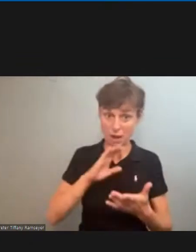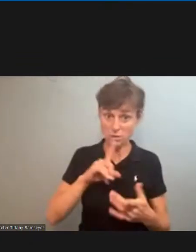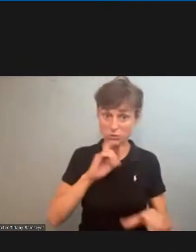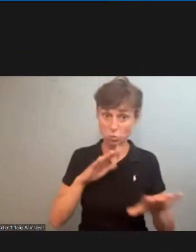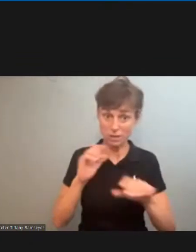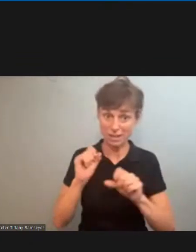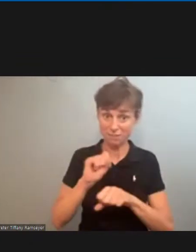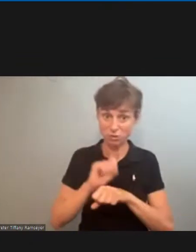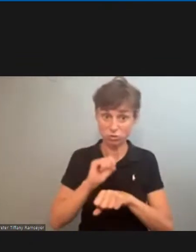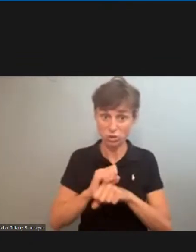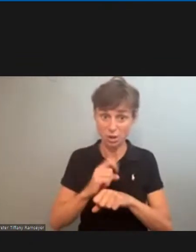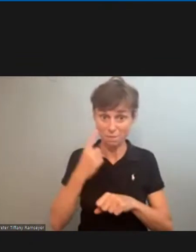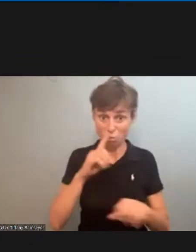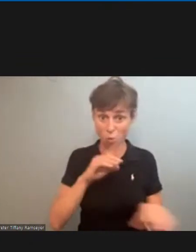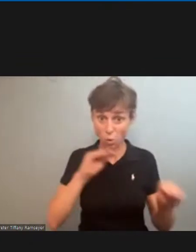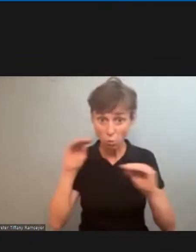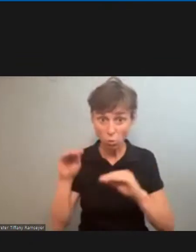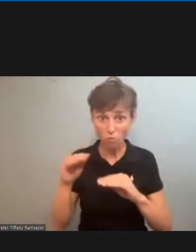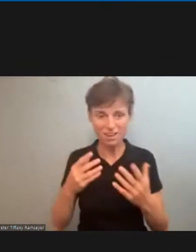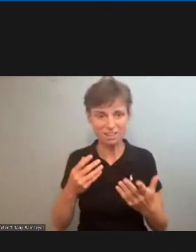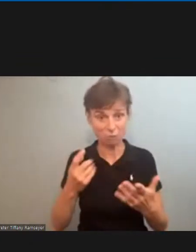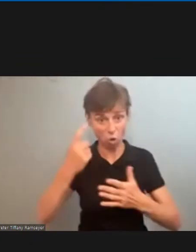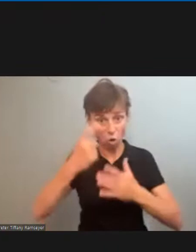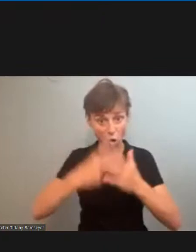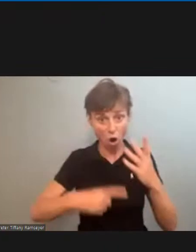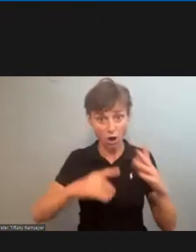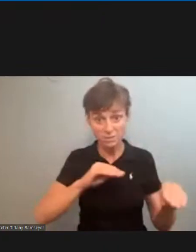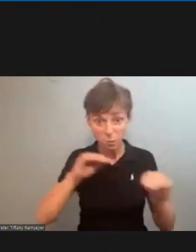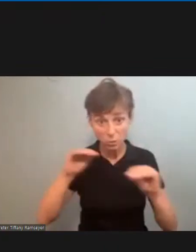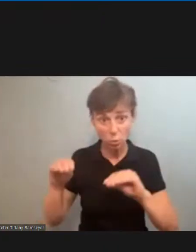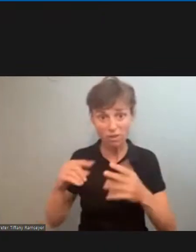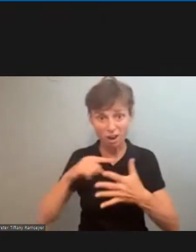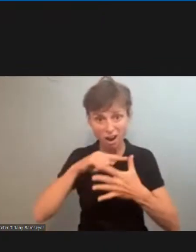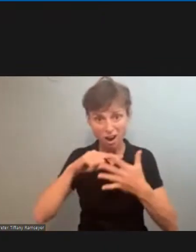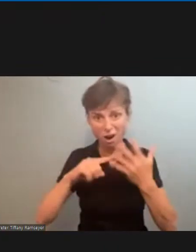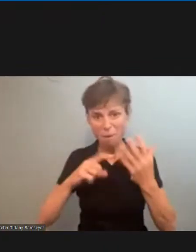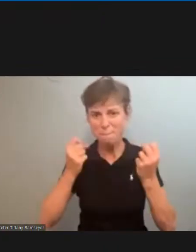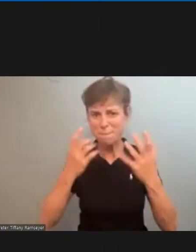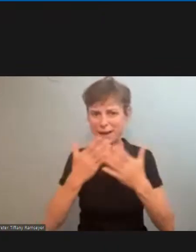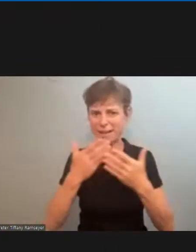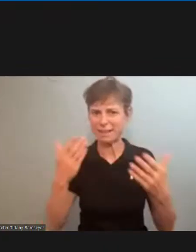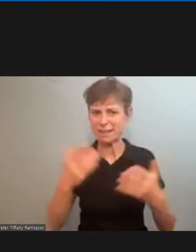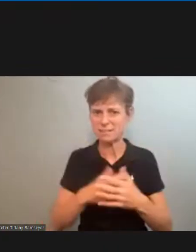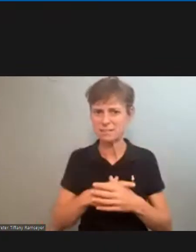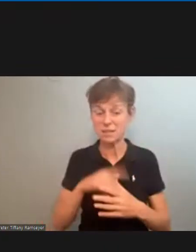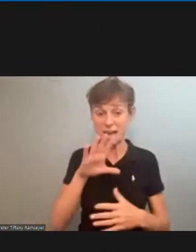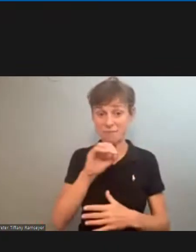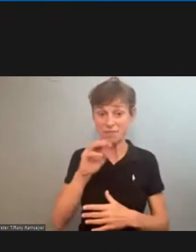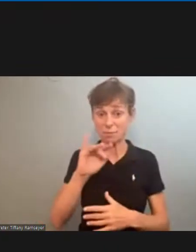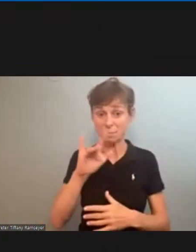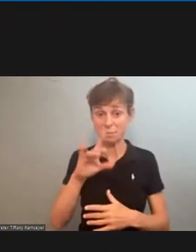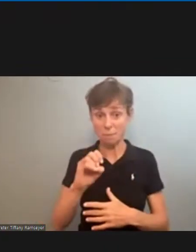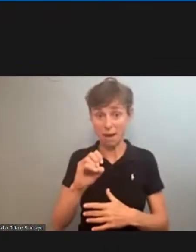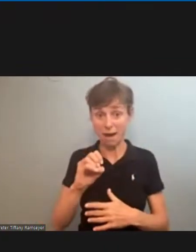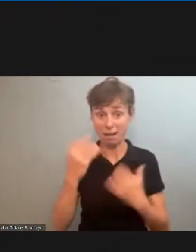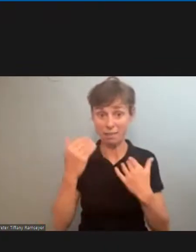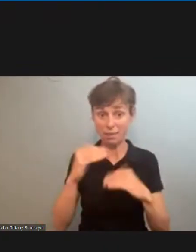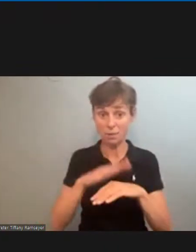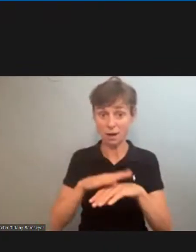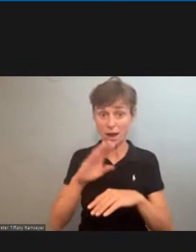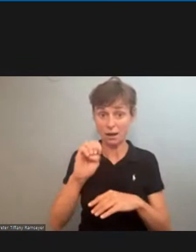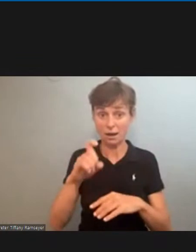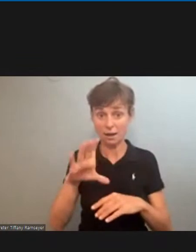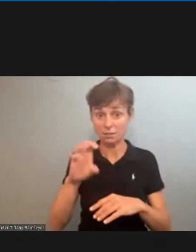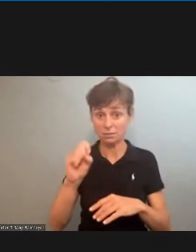be able to move moving expense all of those things uh and so the 50 mile limit on excess is